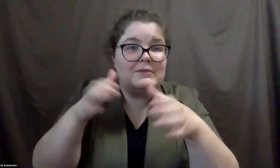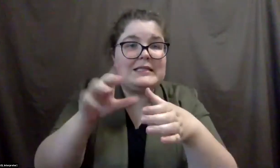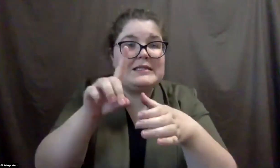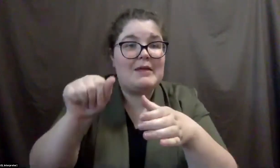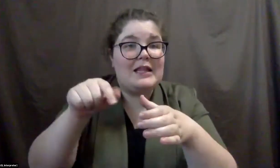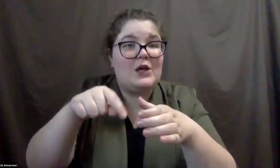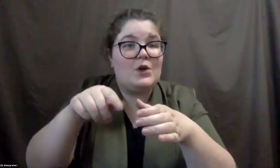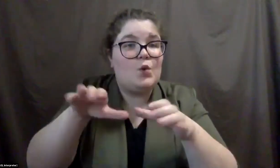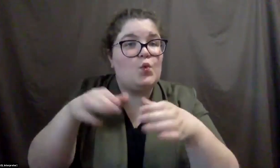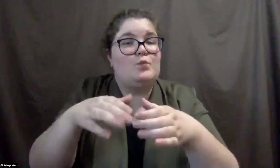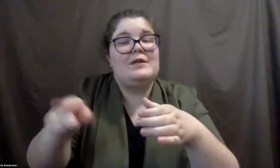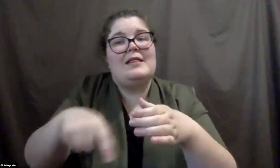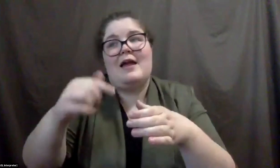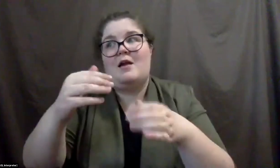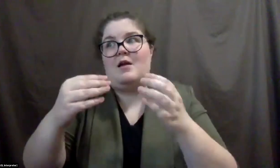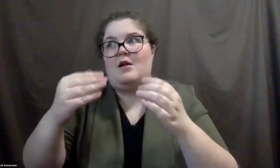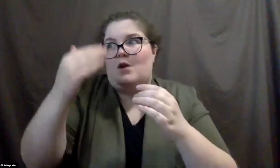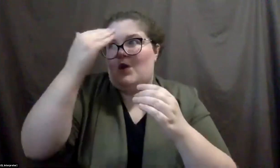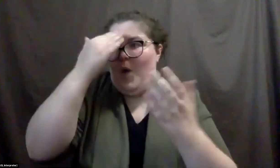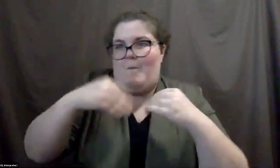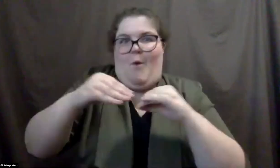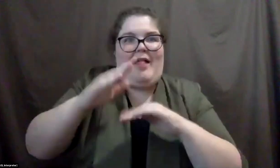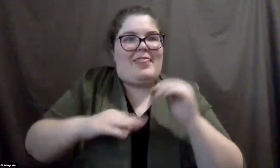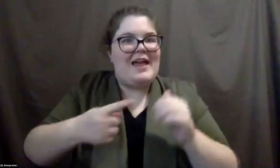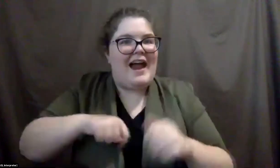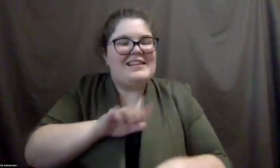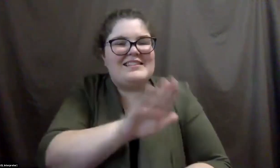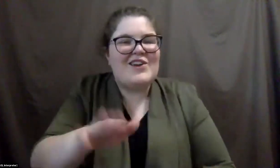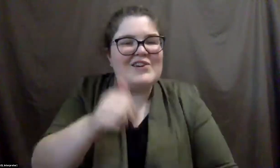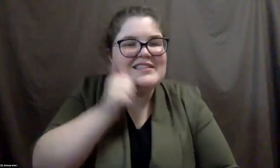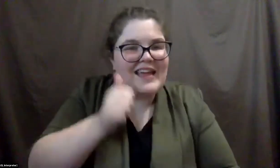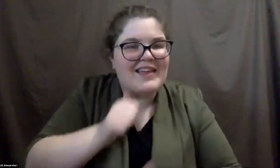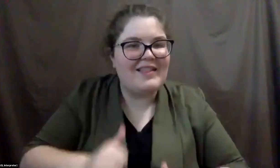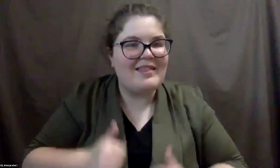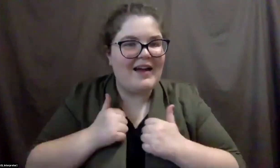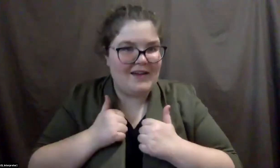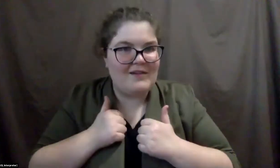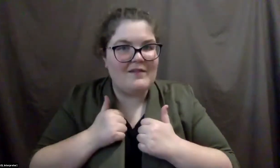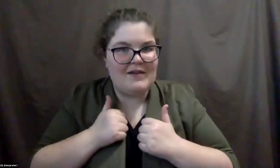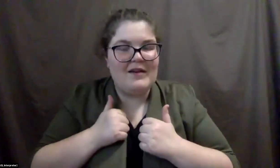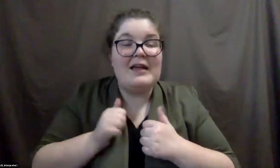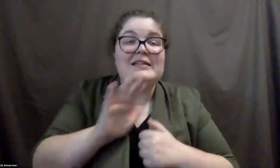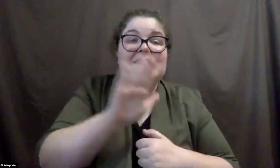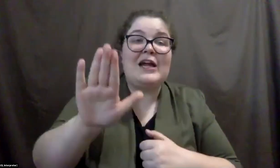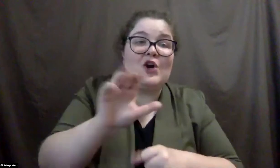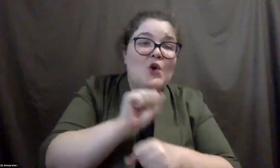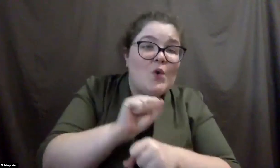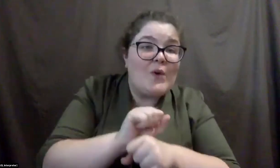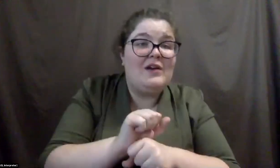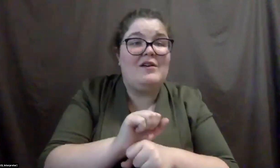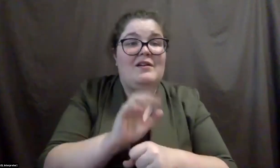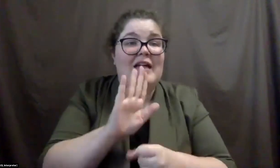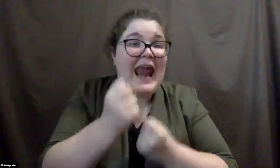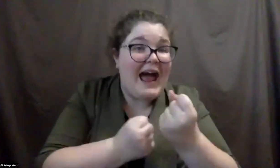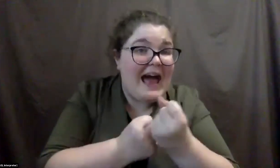know more than most of us will ever know because it's our daily lives. And their careers and advocacy, uh, to